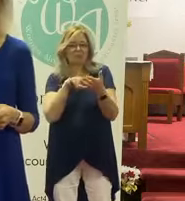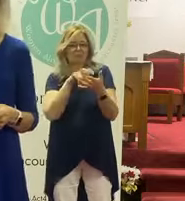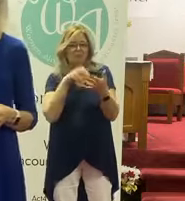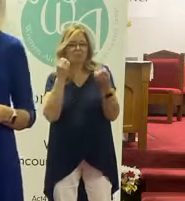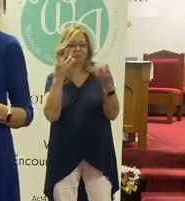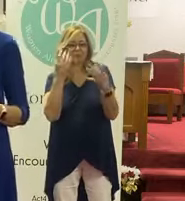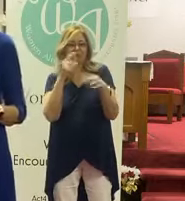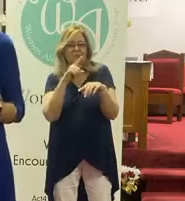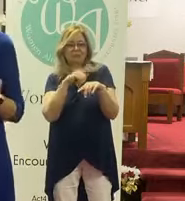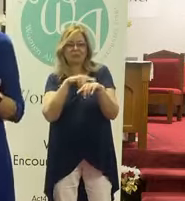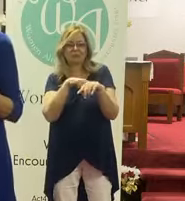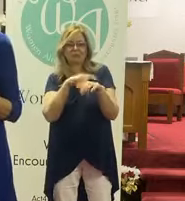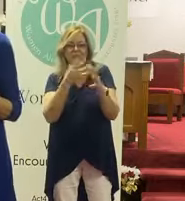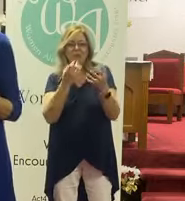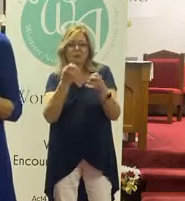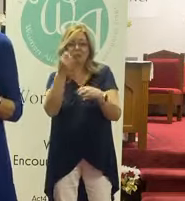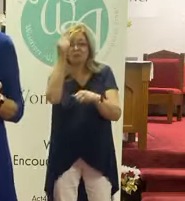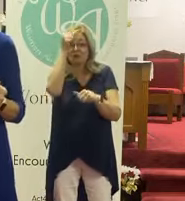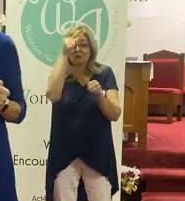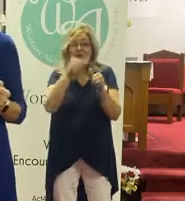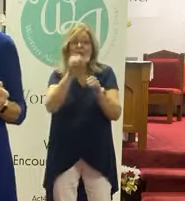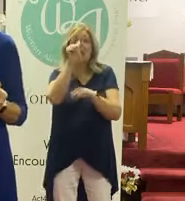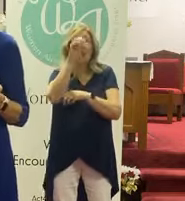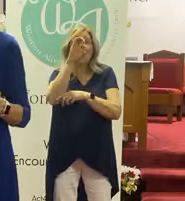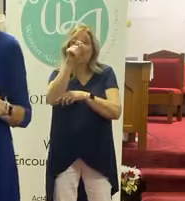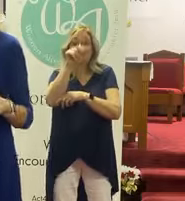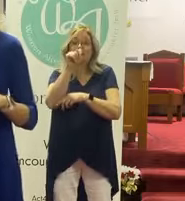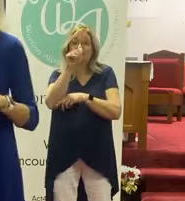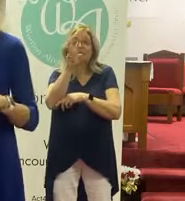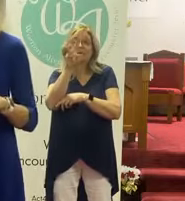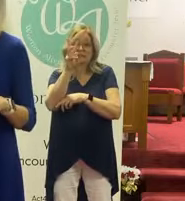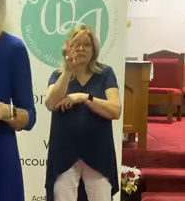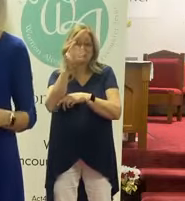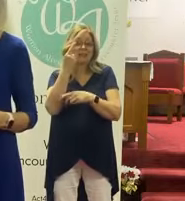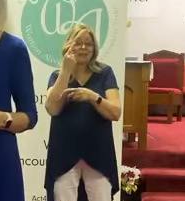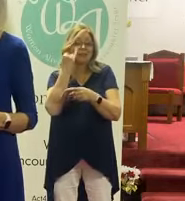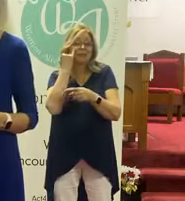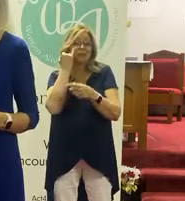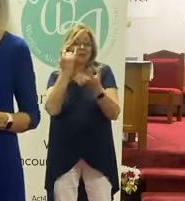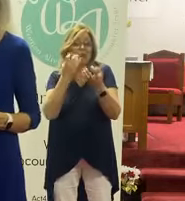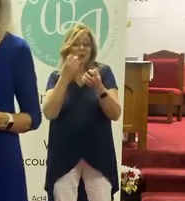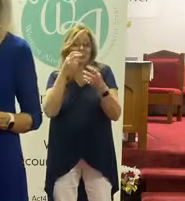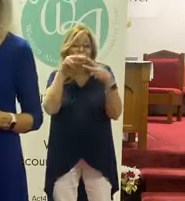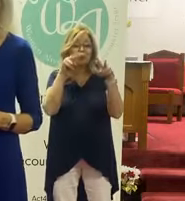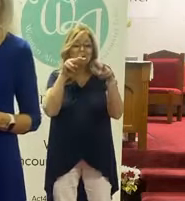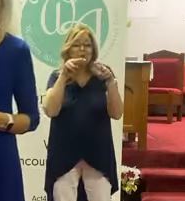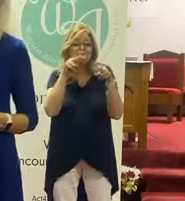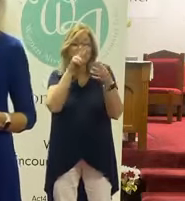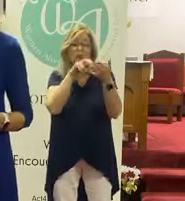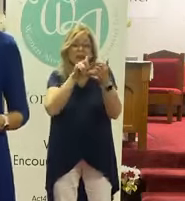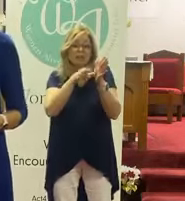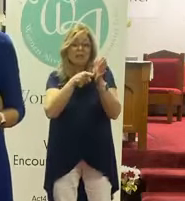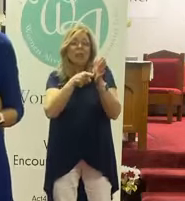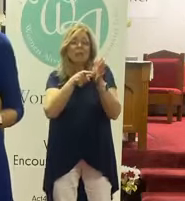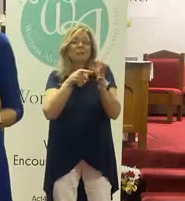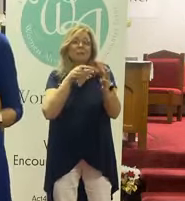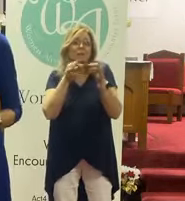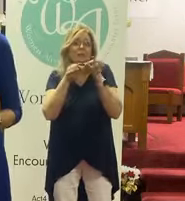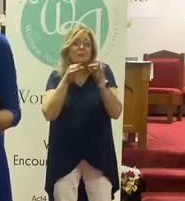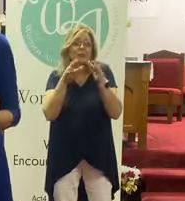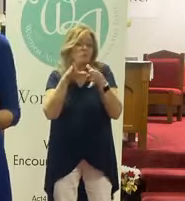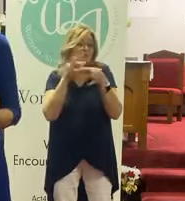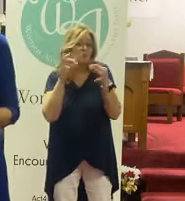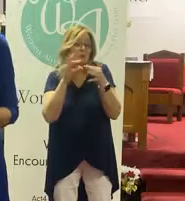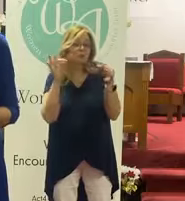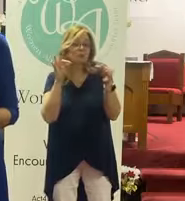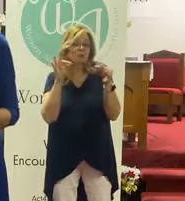times. But I just want to remind you. It's in Acts 16 if you want to make a note of that. Go back and read it later. I'm just going to tell the story a